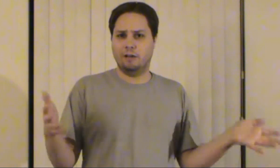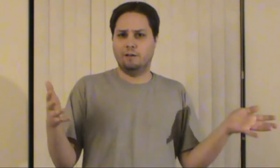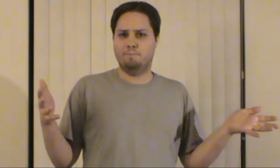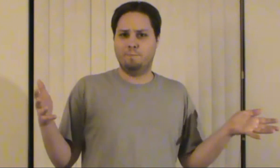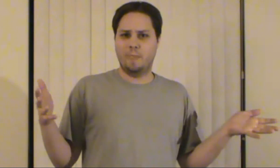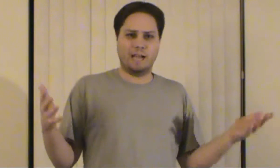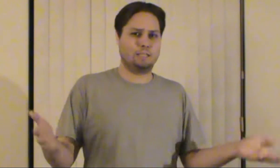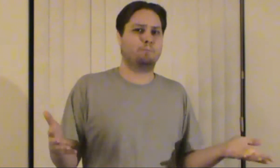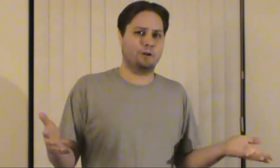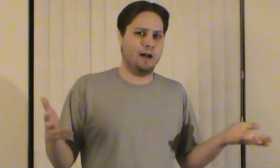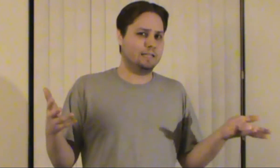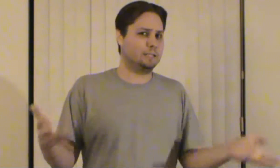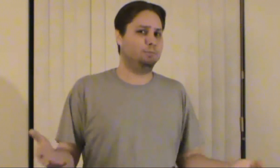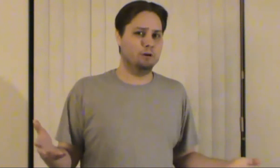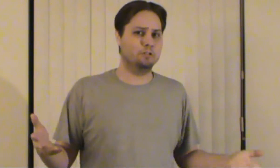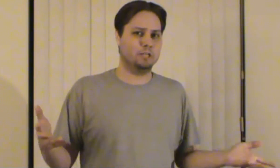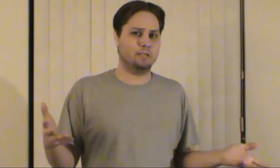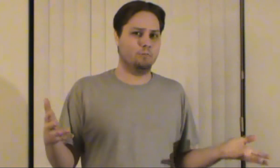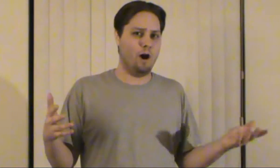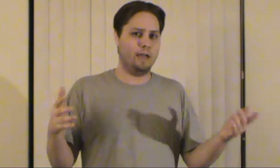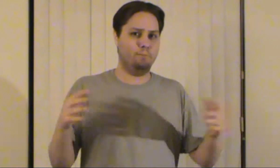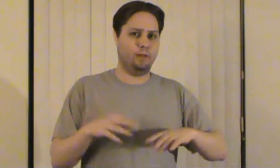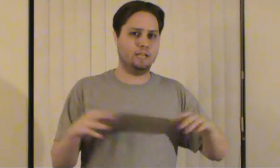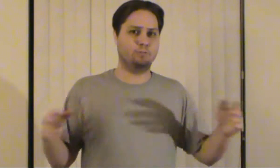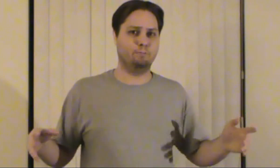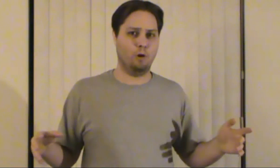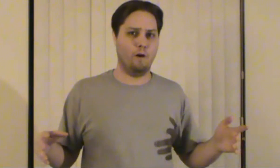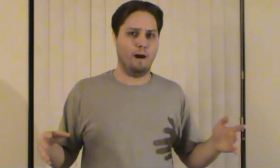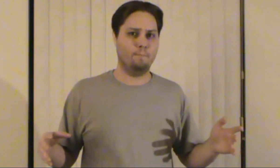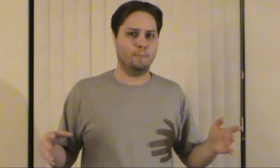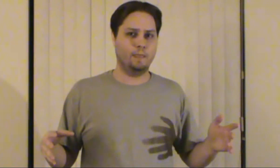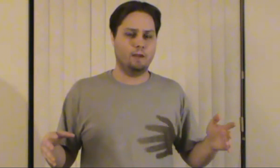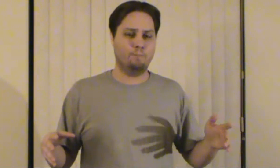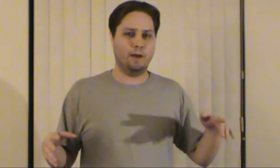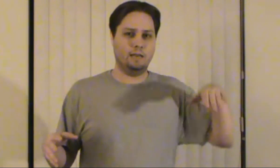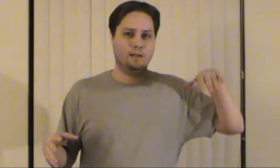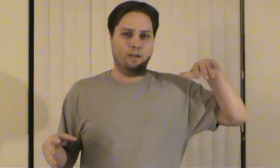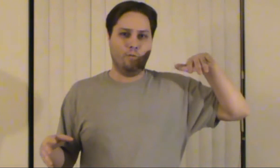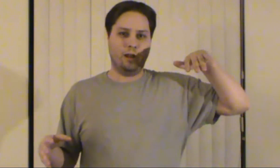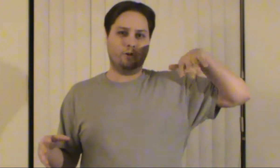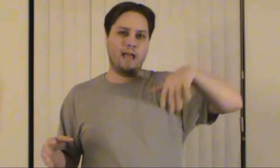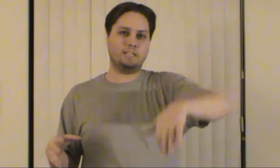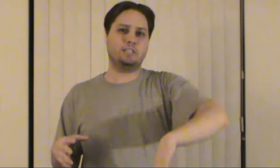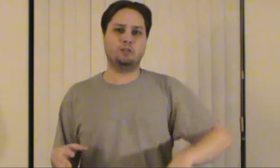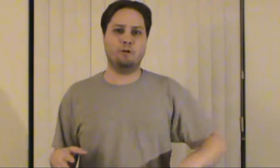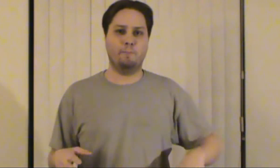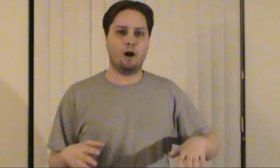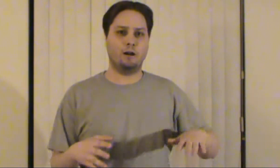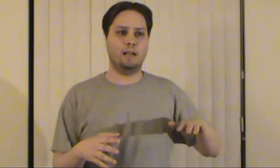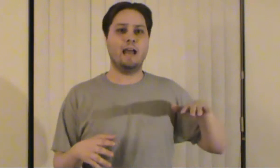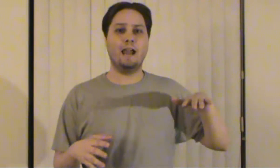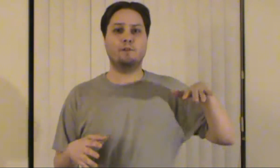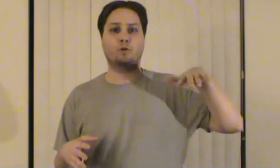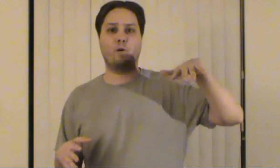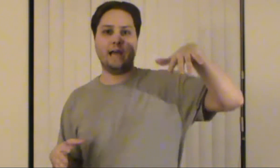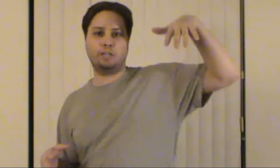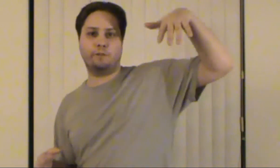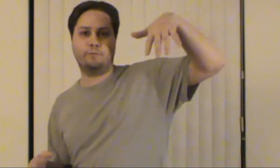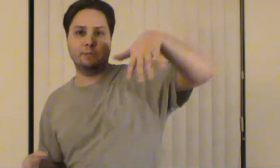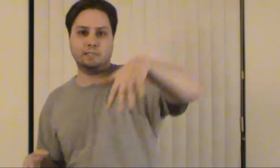good expert on explosions and why planes would blow up but when it crashes into a barn and not even crashing from